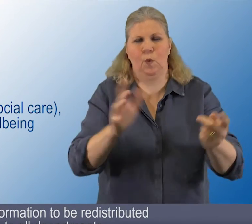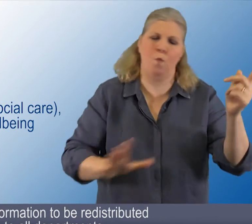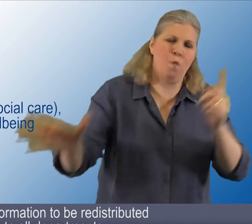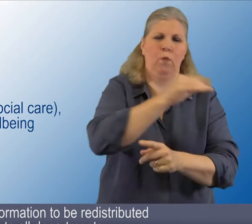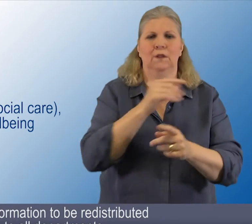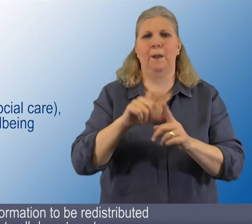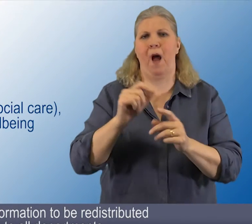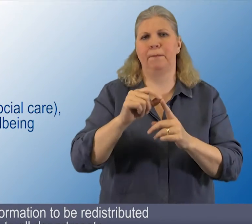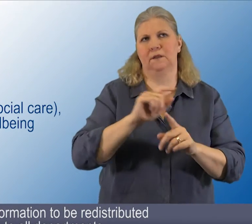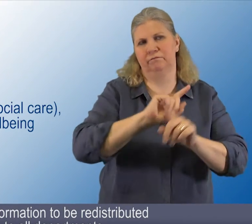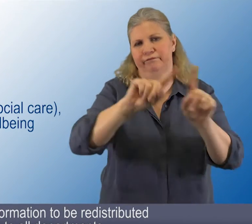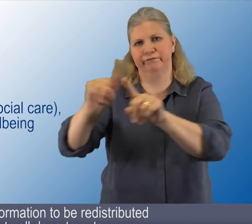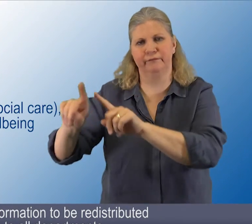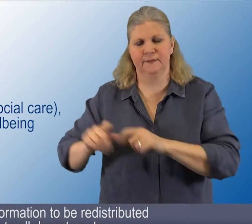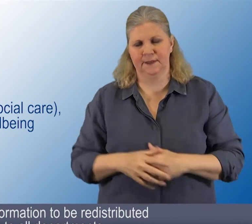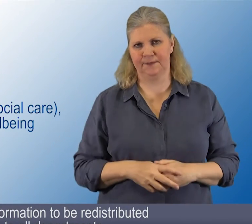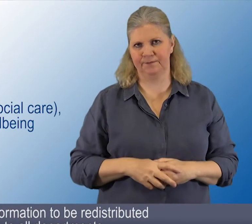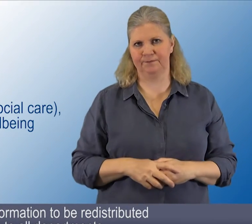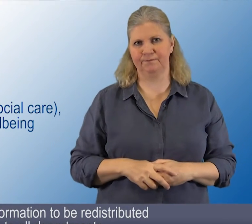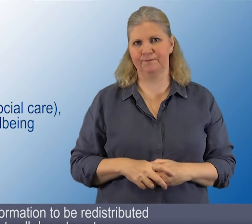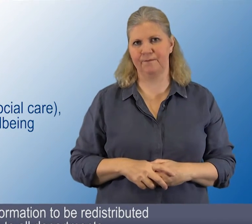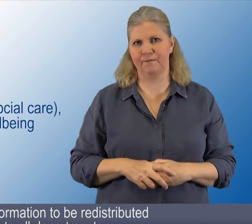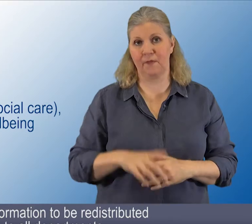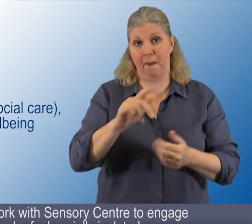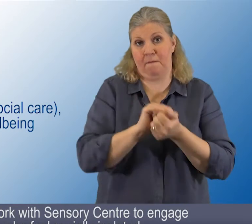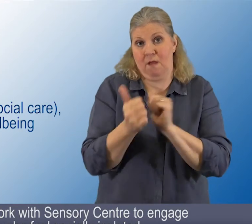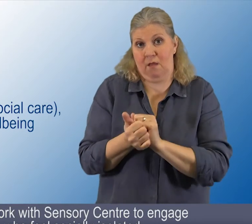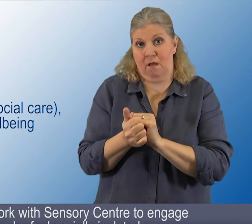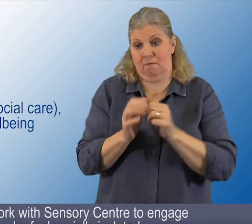This information to be redistributed to all departments. 25.